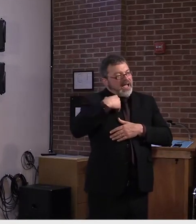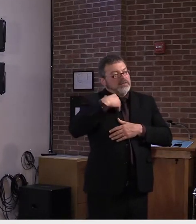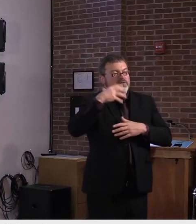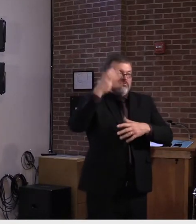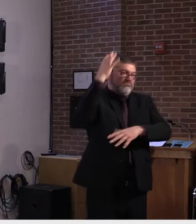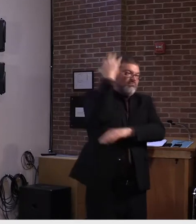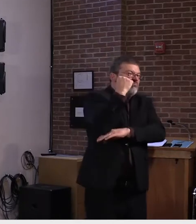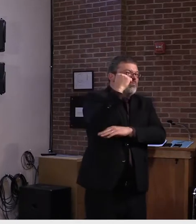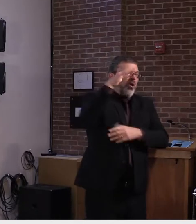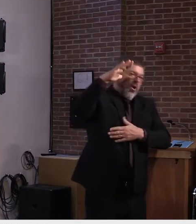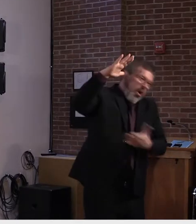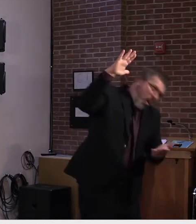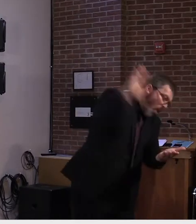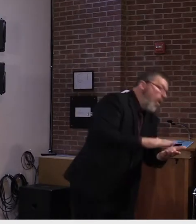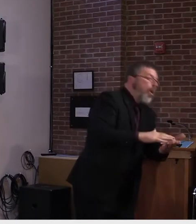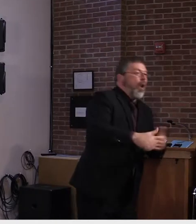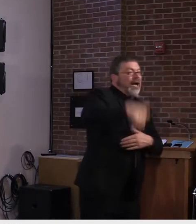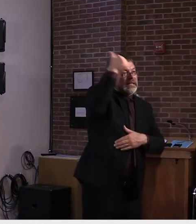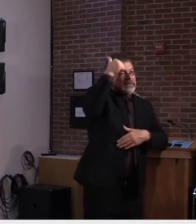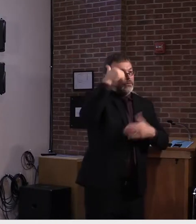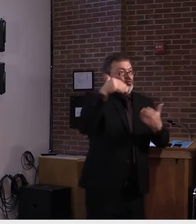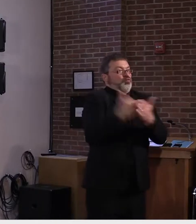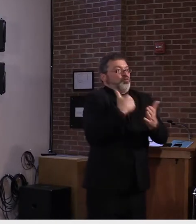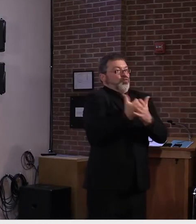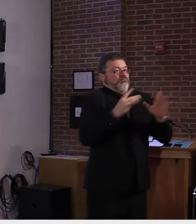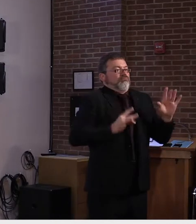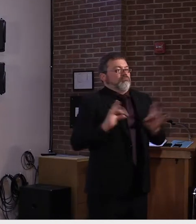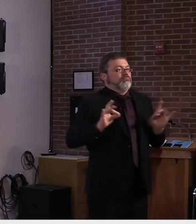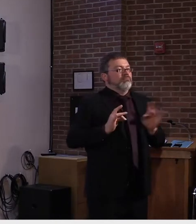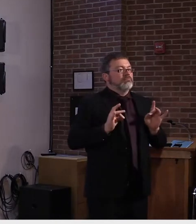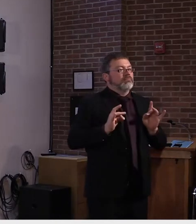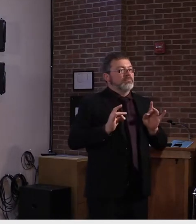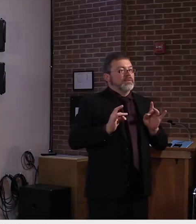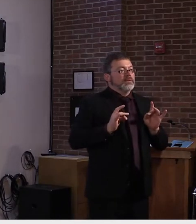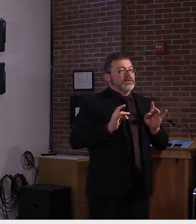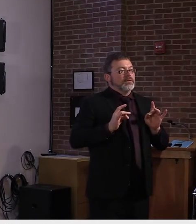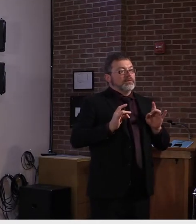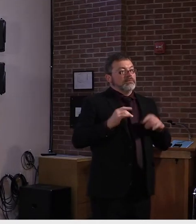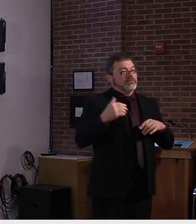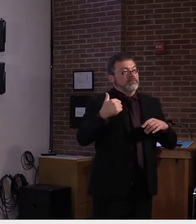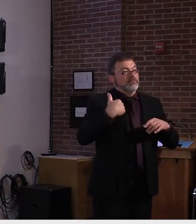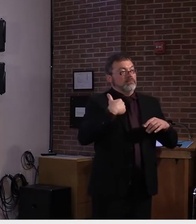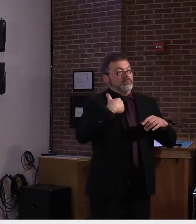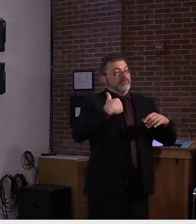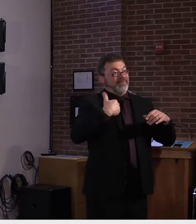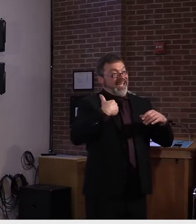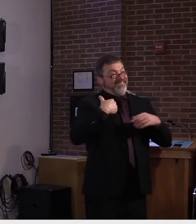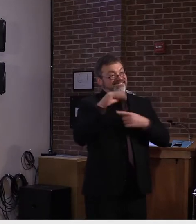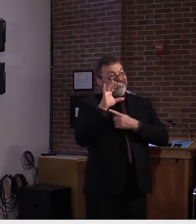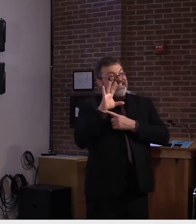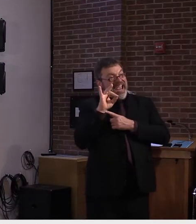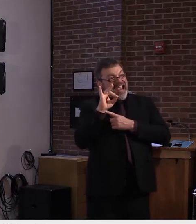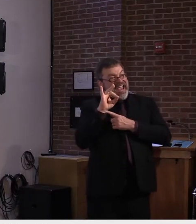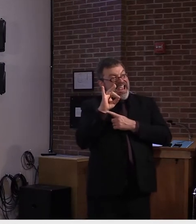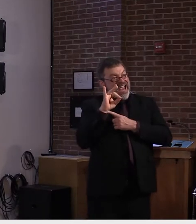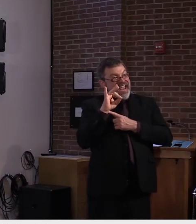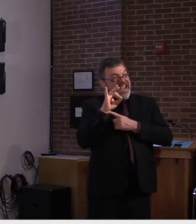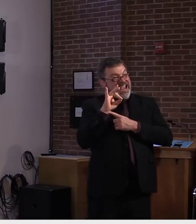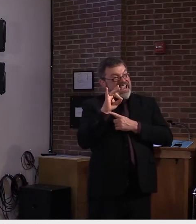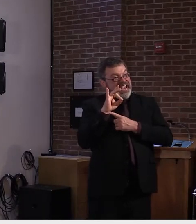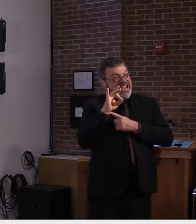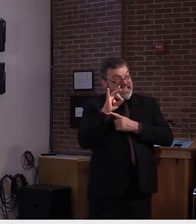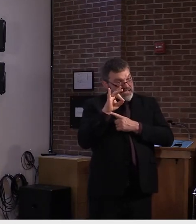100,000, eight, as compared with the national average of 112, and the lowest